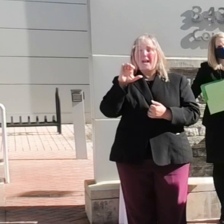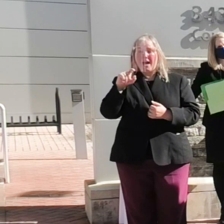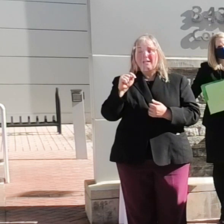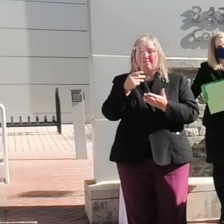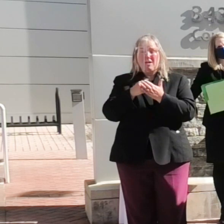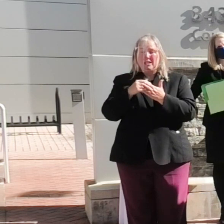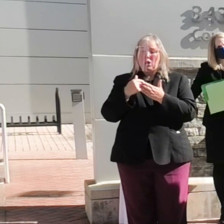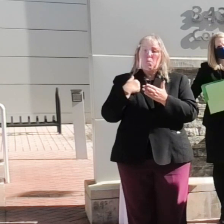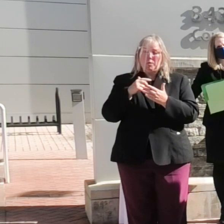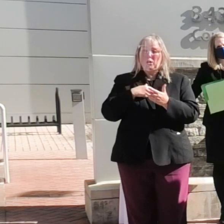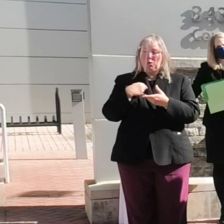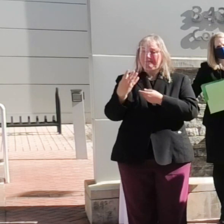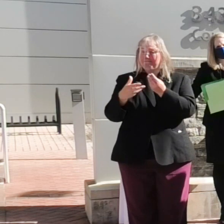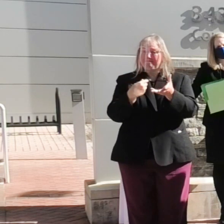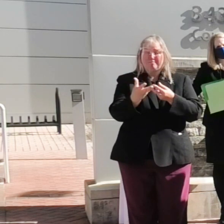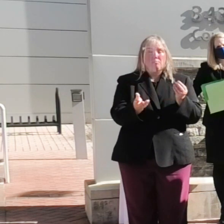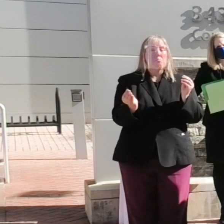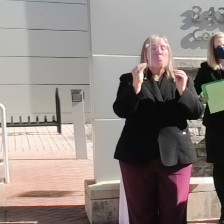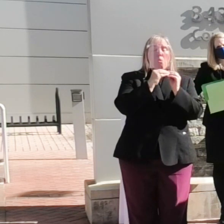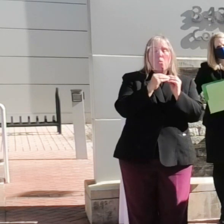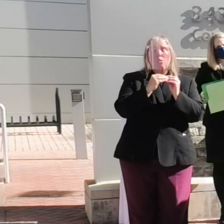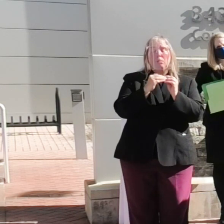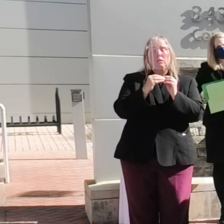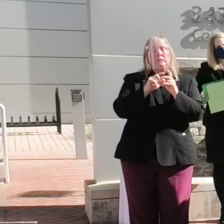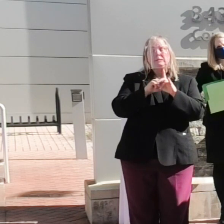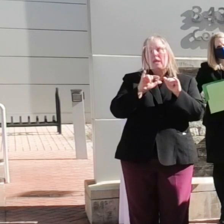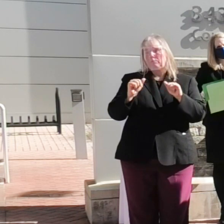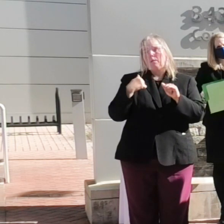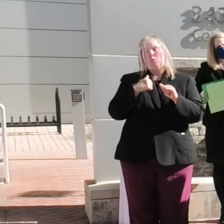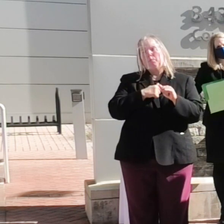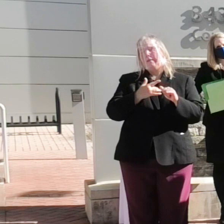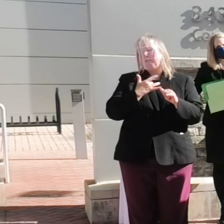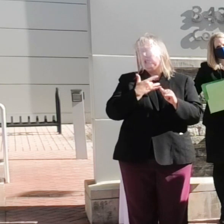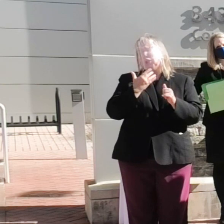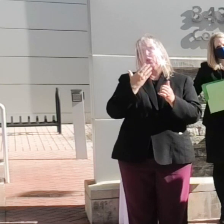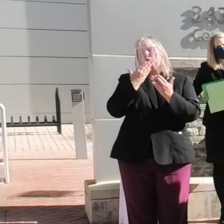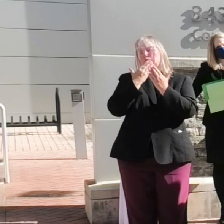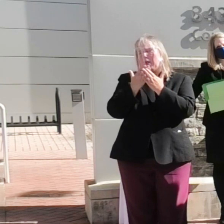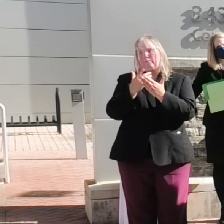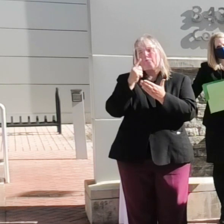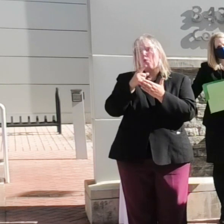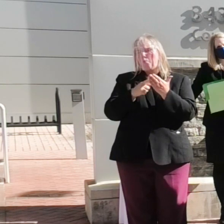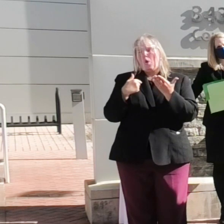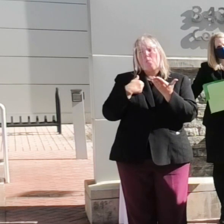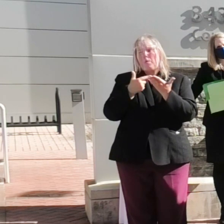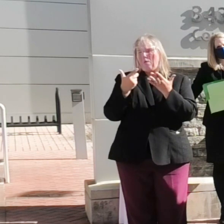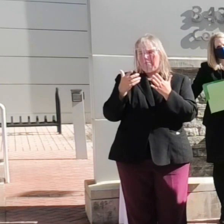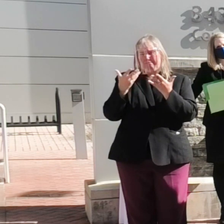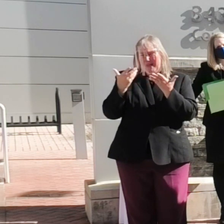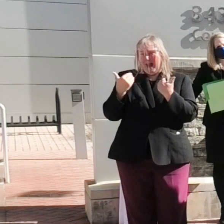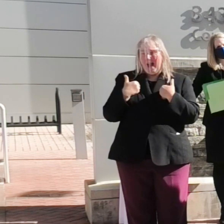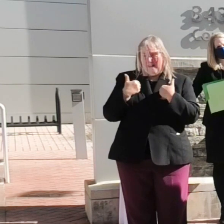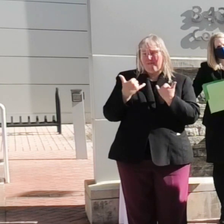much more, we are grateful for what we have and what we are able to do.